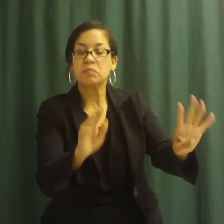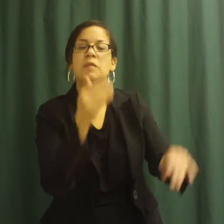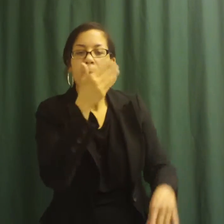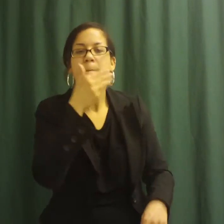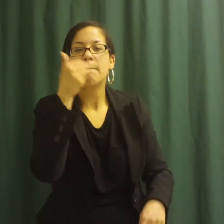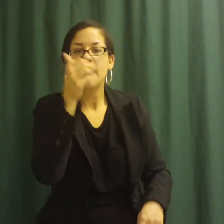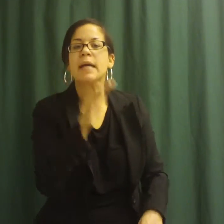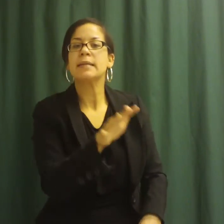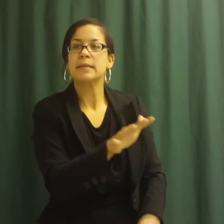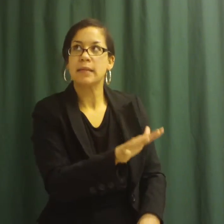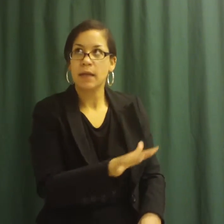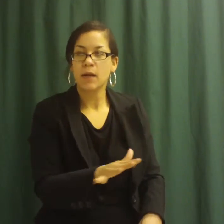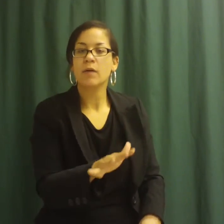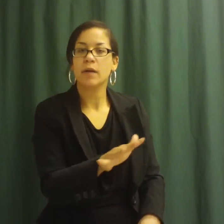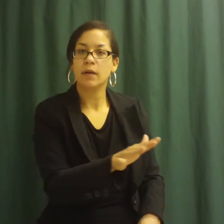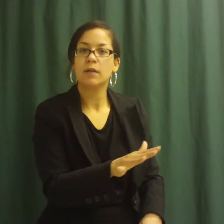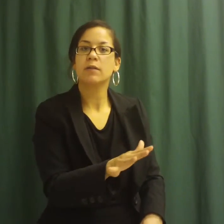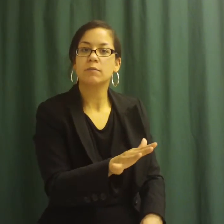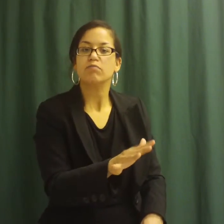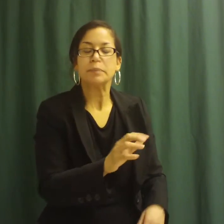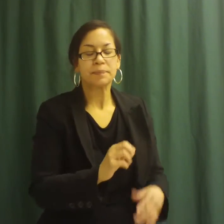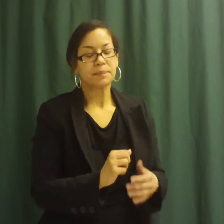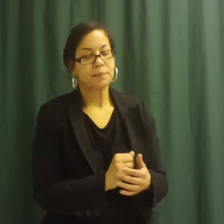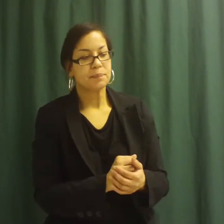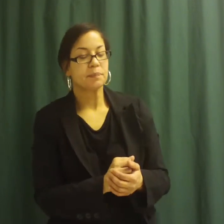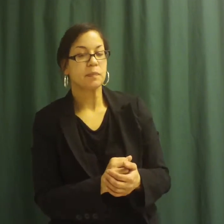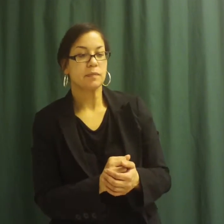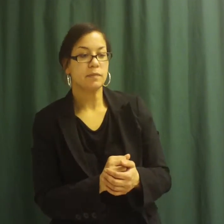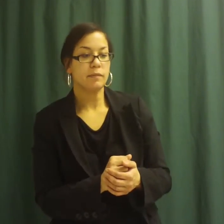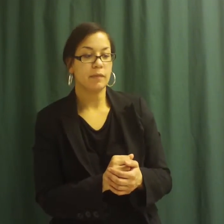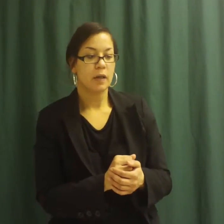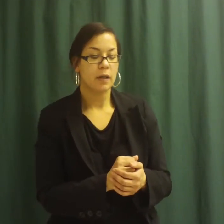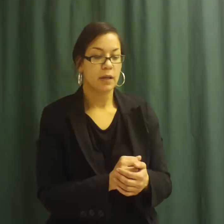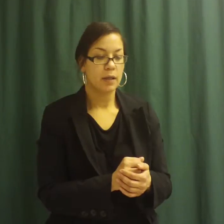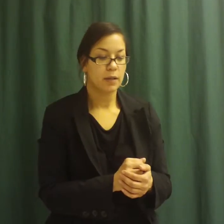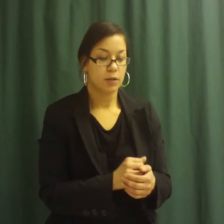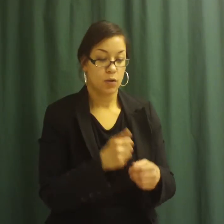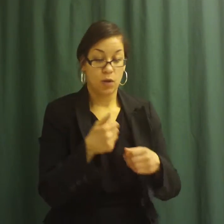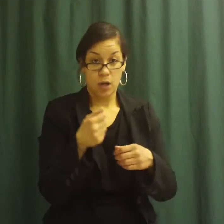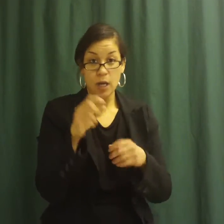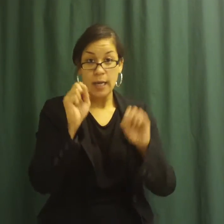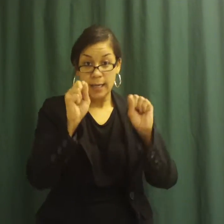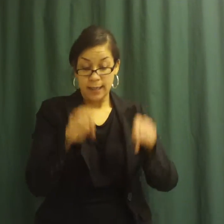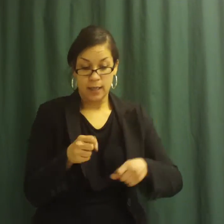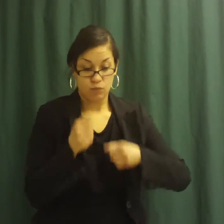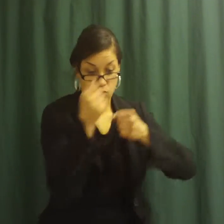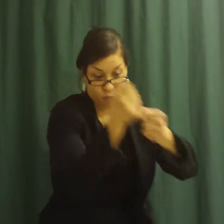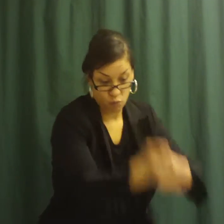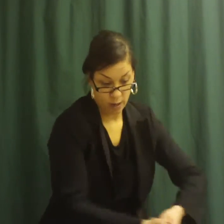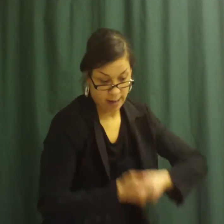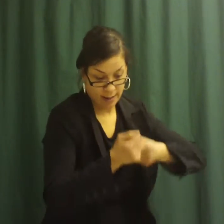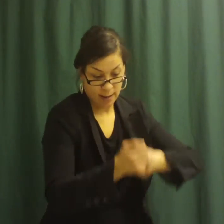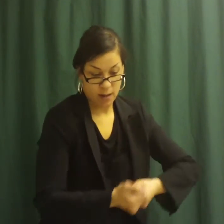rake the ground. Make sure the soil is level and does not have any lumps in it.